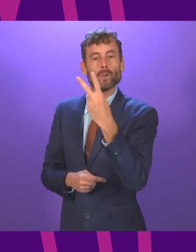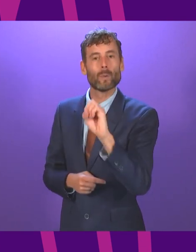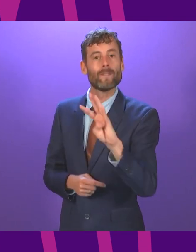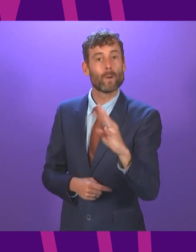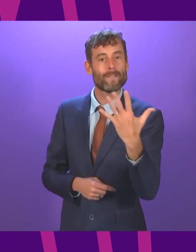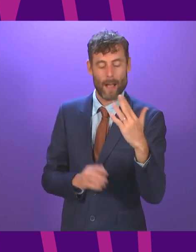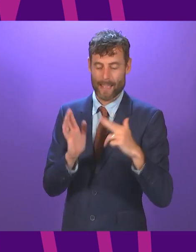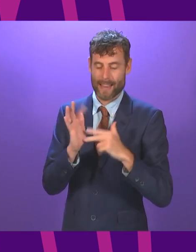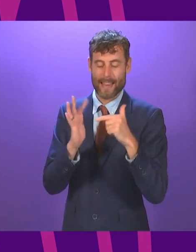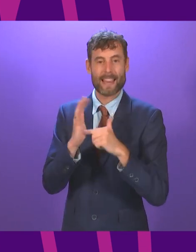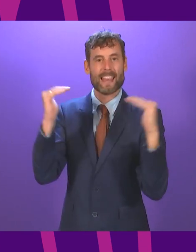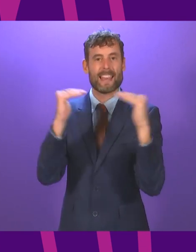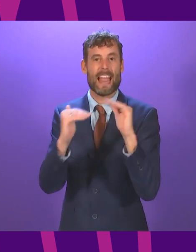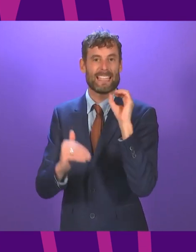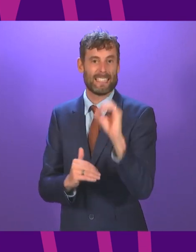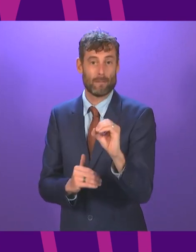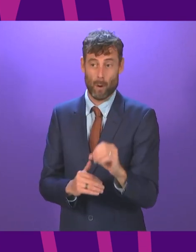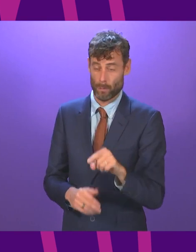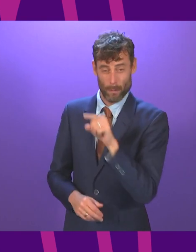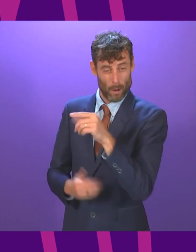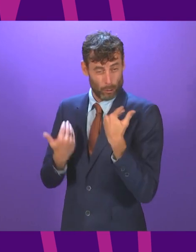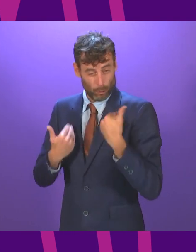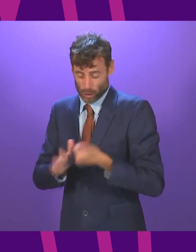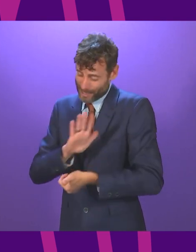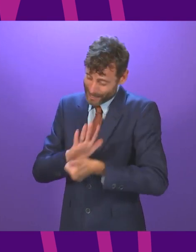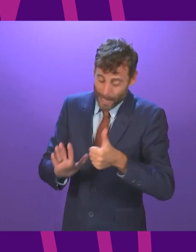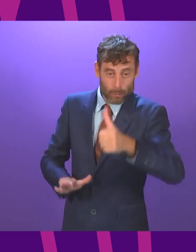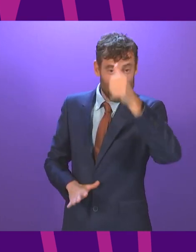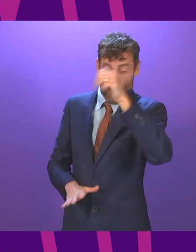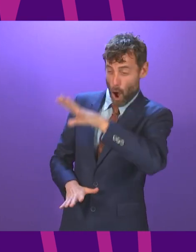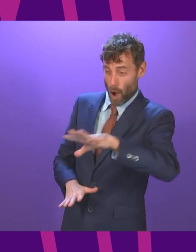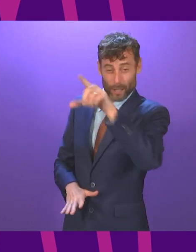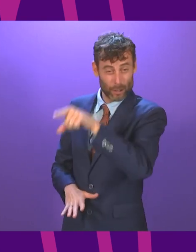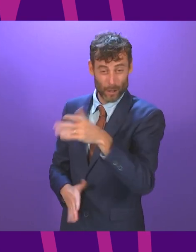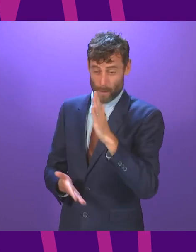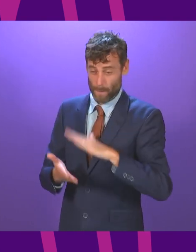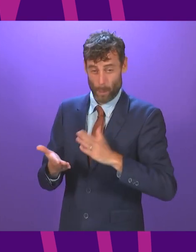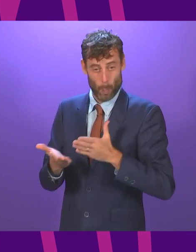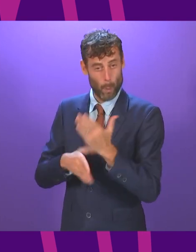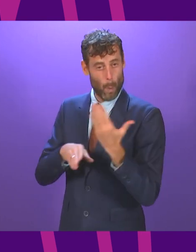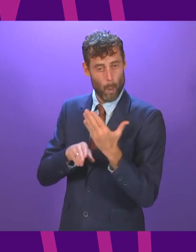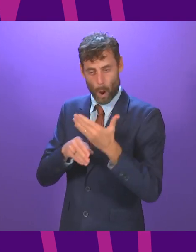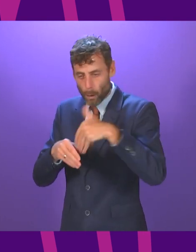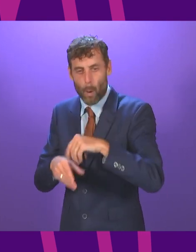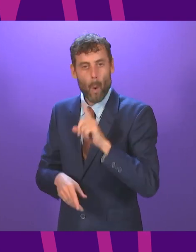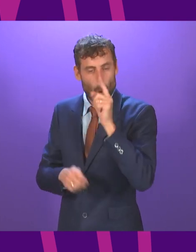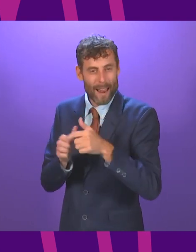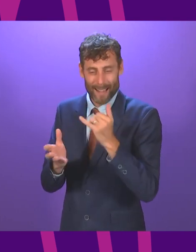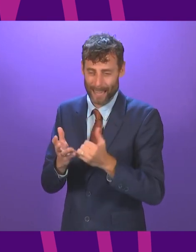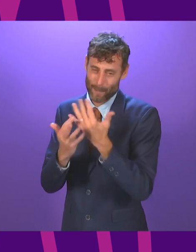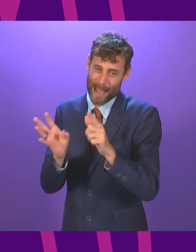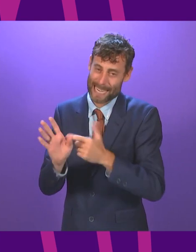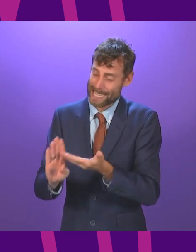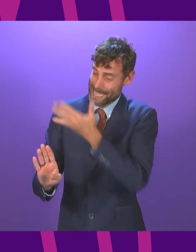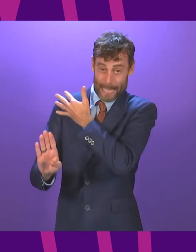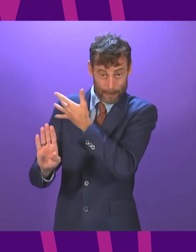the jobs and the expertise, the skills and the infrastructure built up over decades in the oil and gas sector and use those to drive